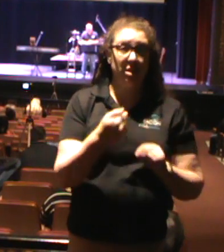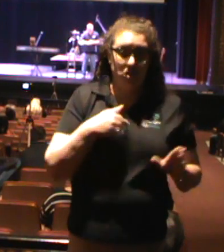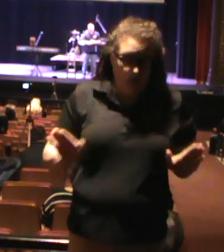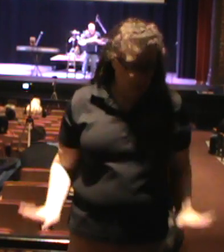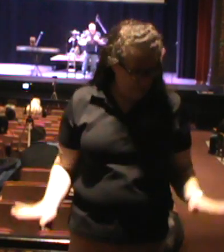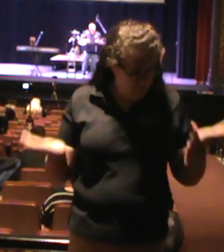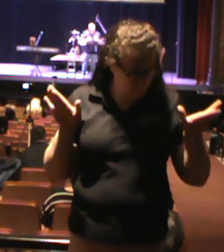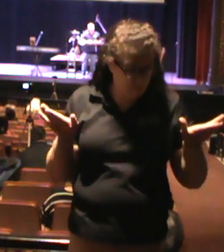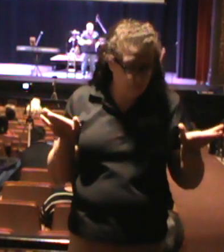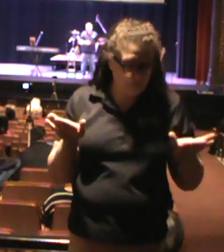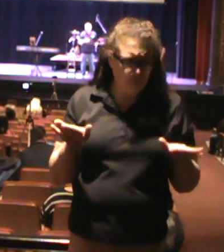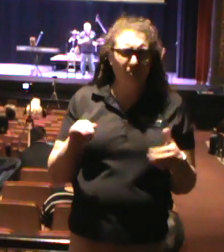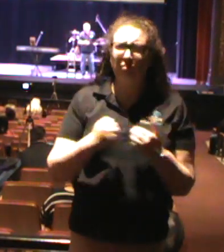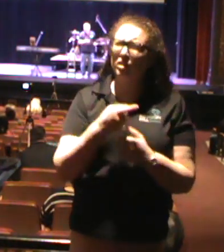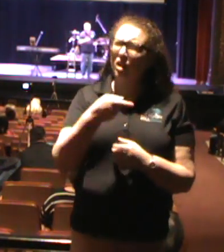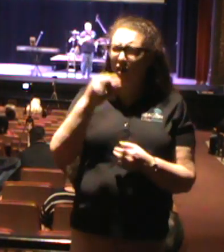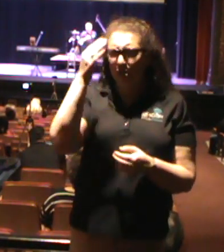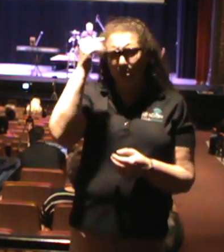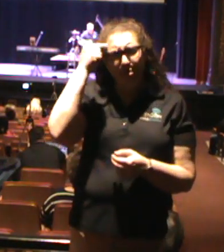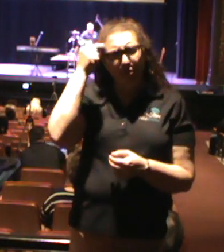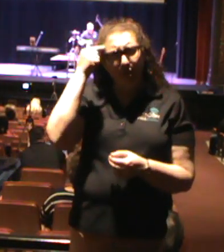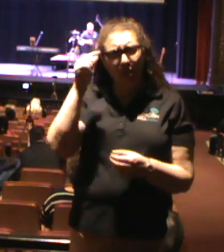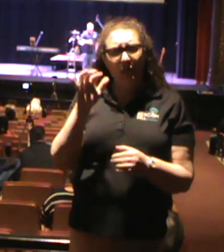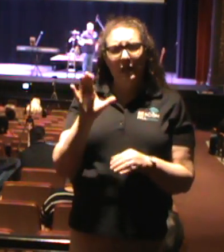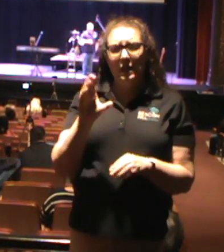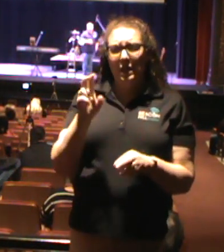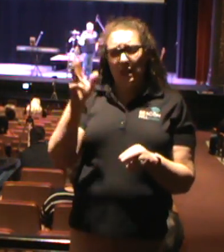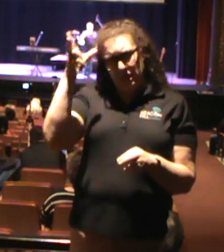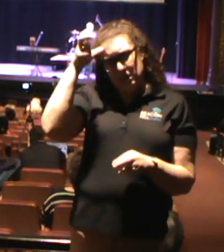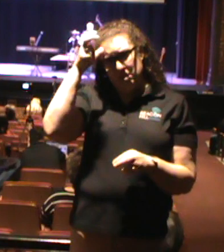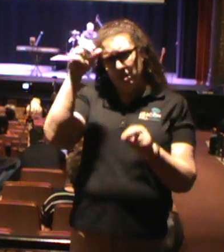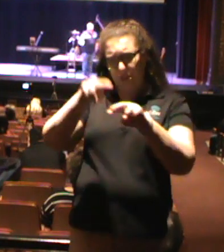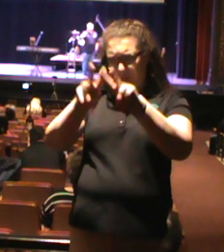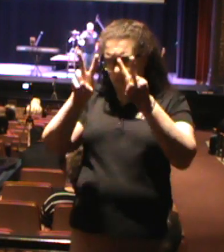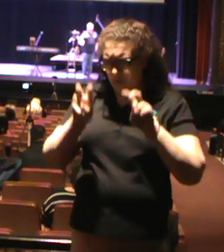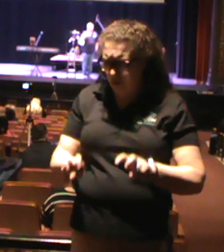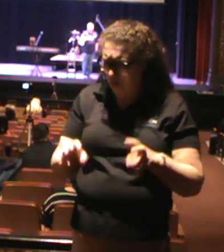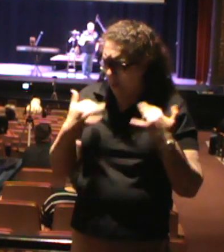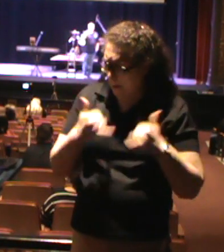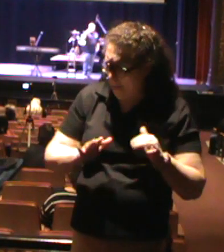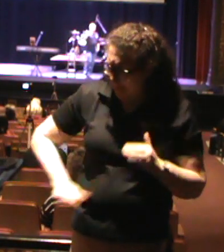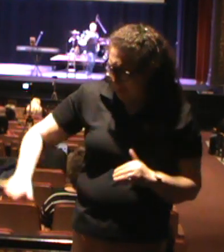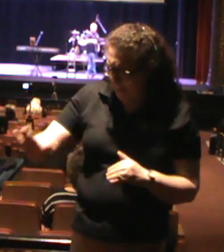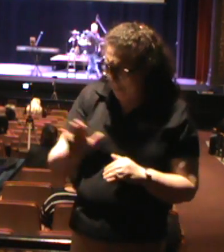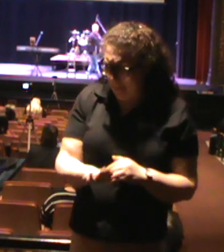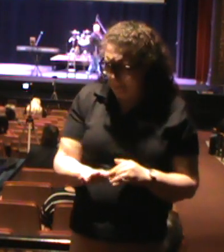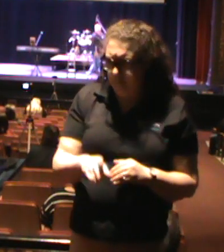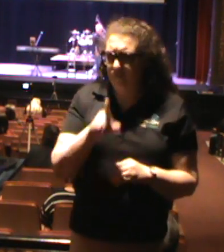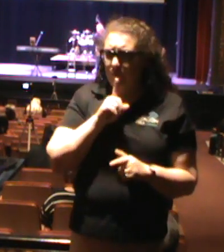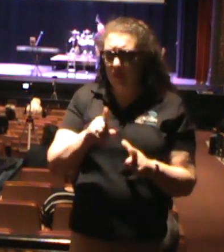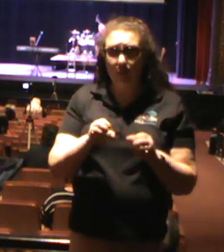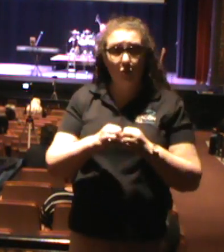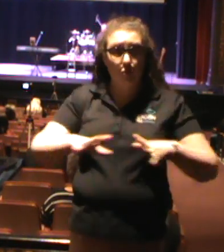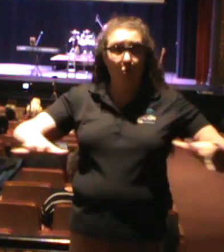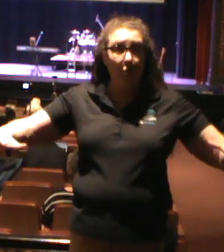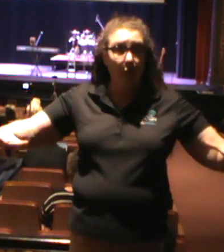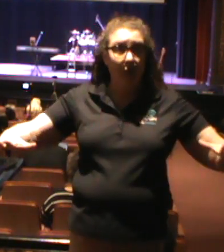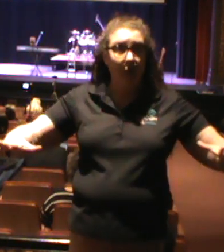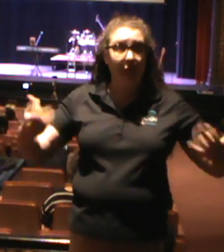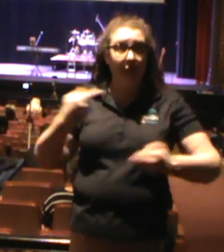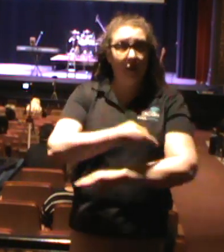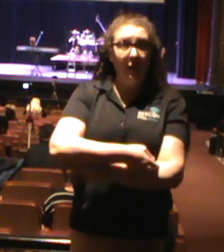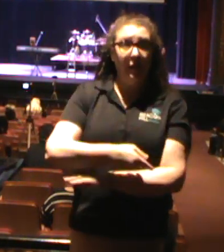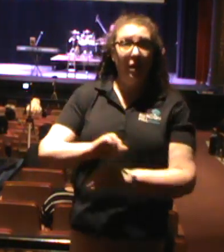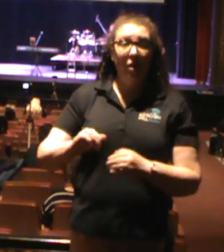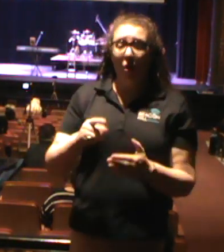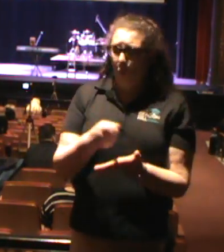with. So how do you think Satan's throne, Satan's playground is being expanded today? How